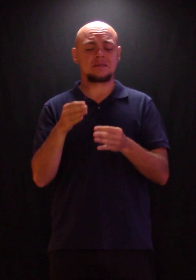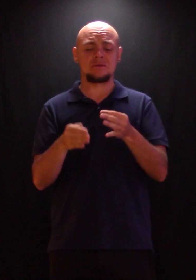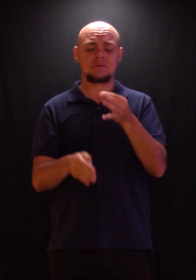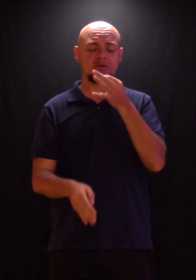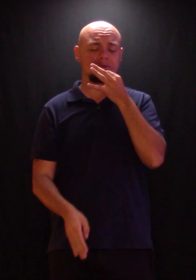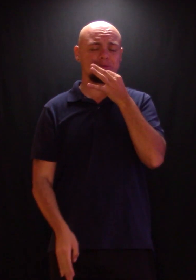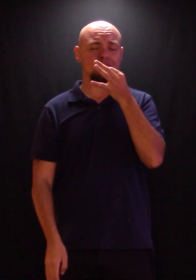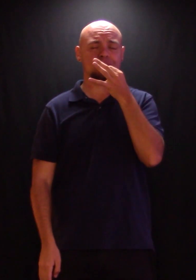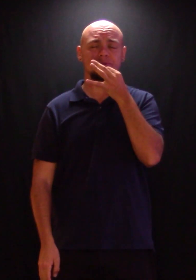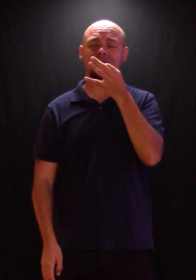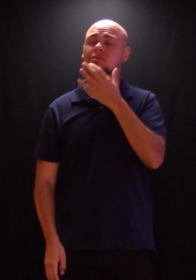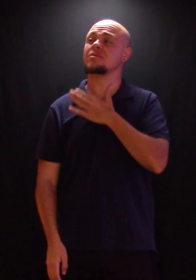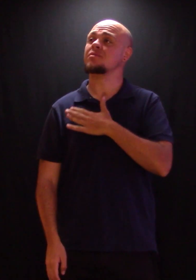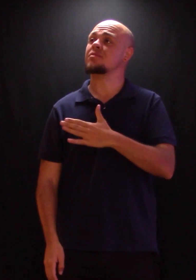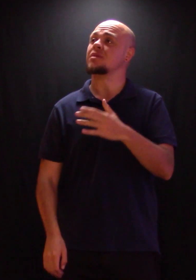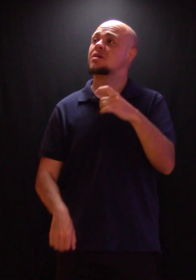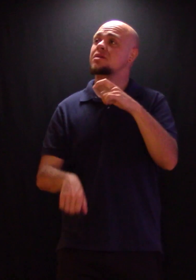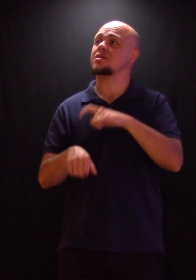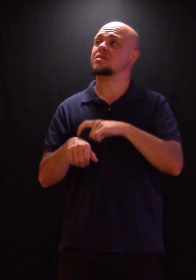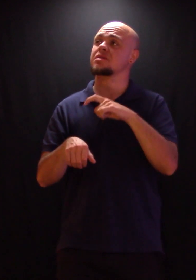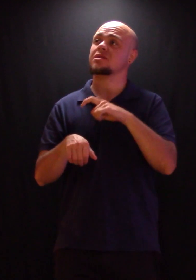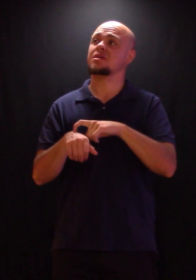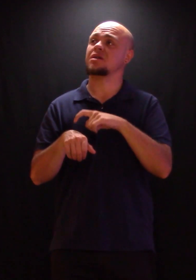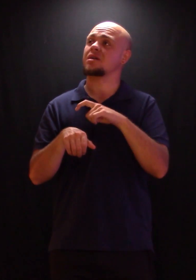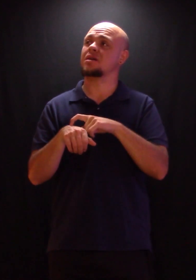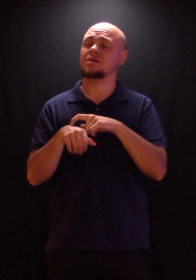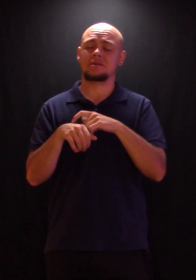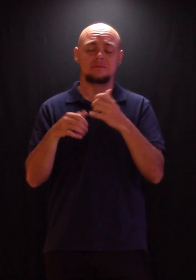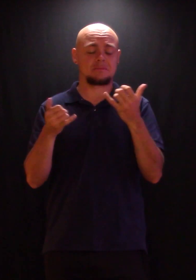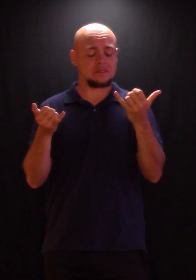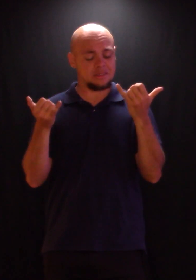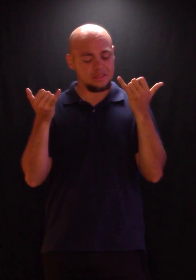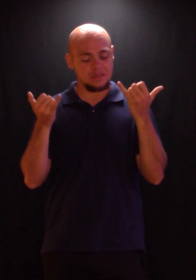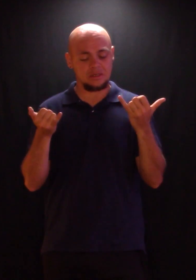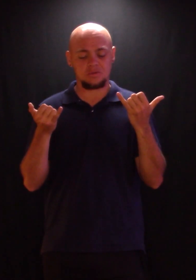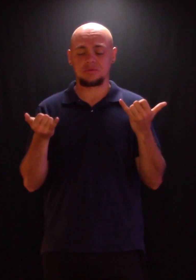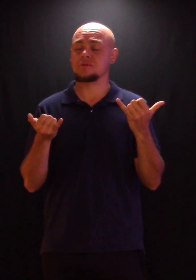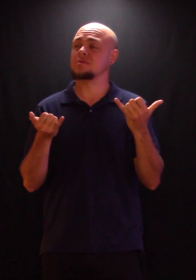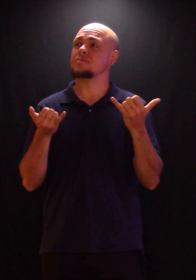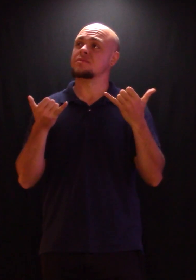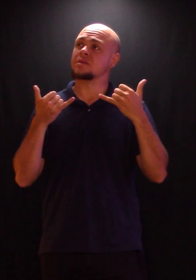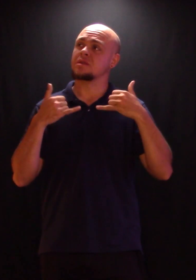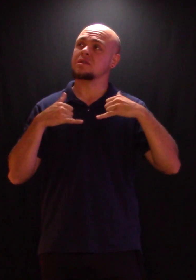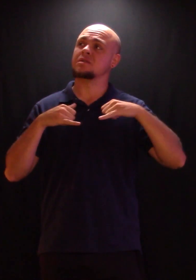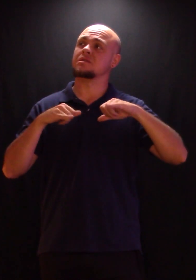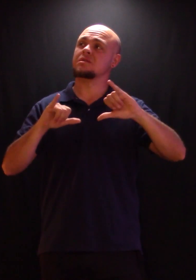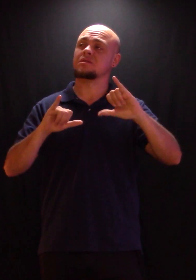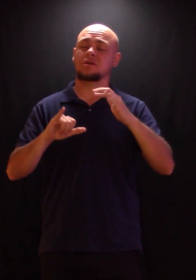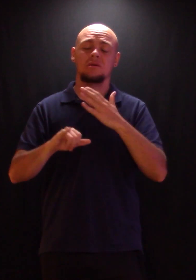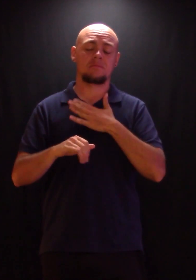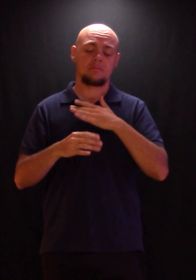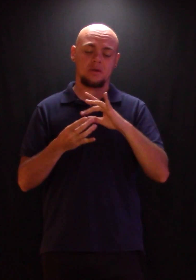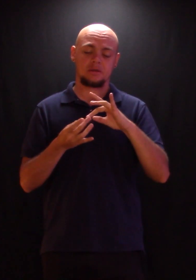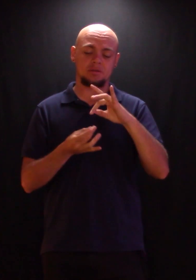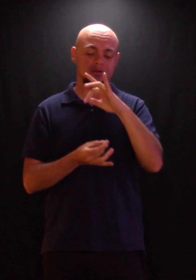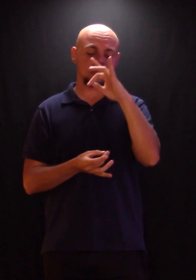end draws near and my time has come Still my